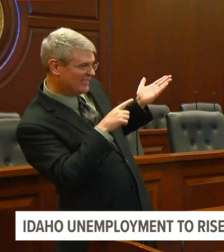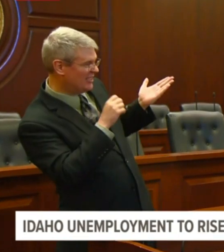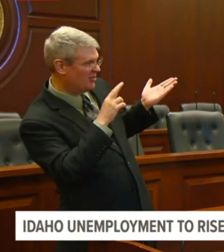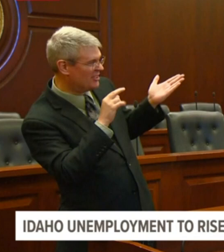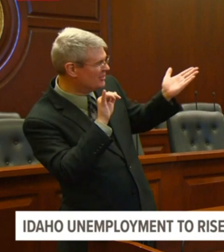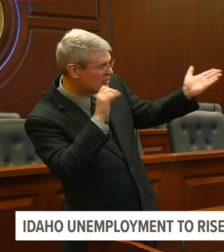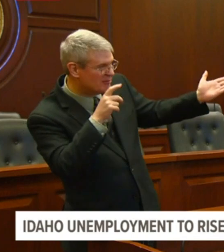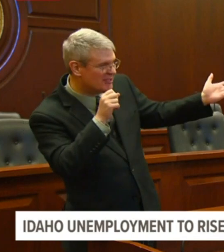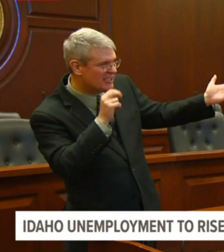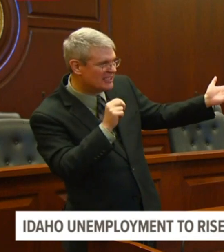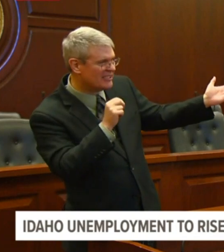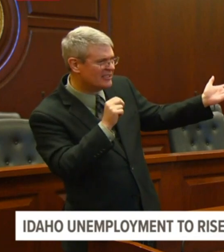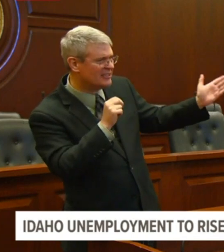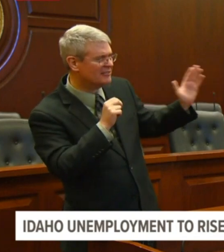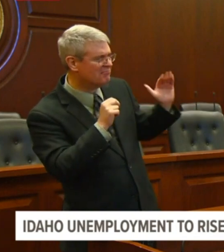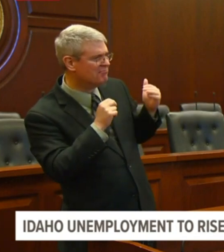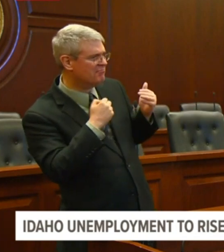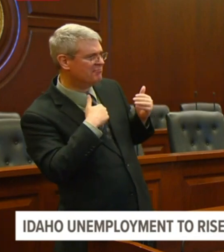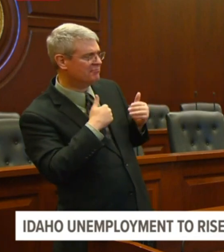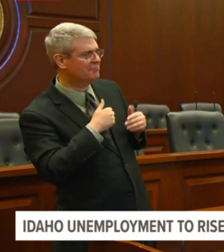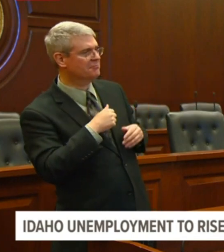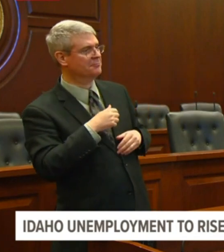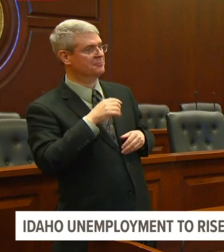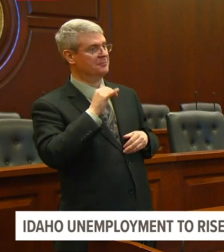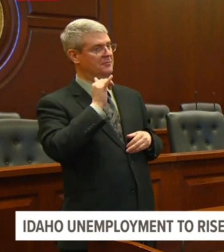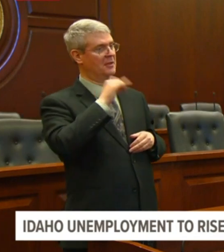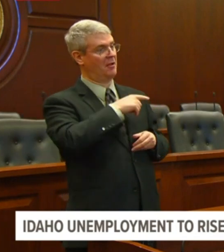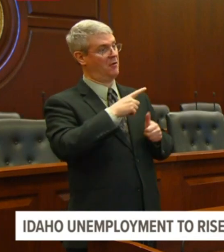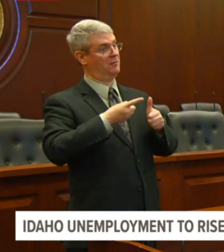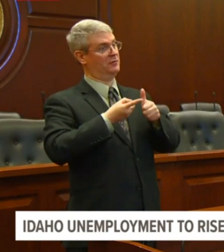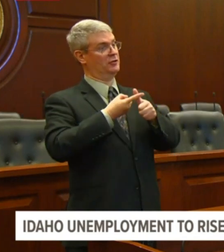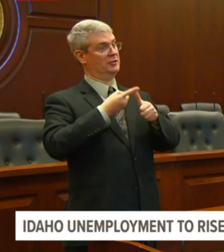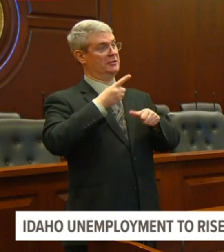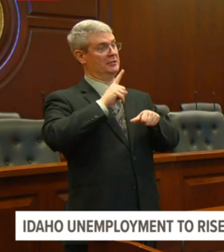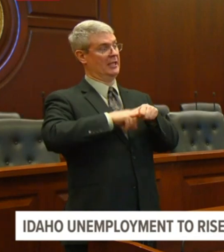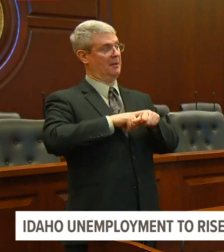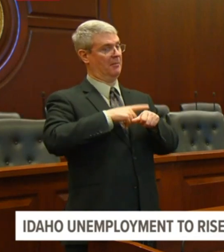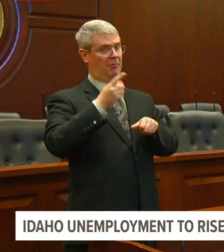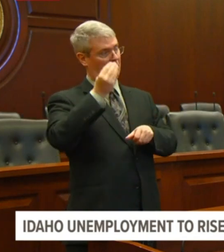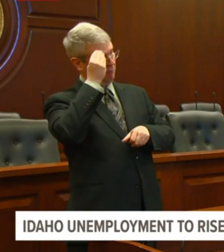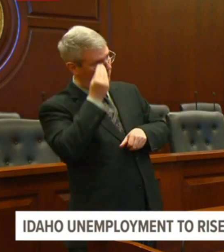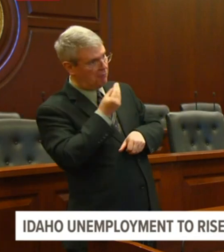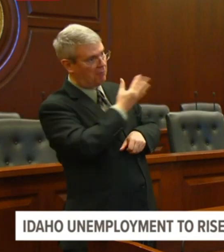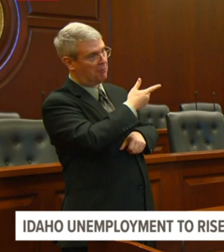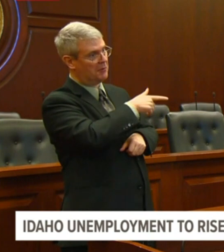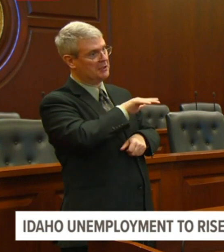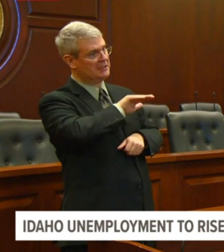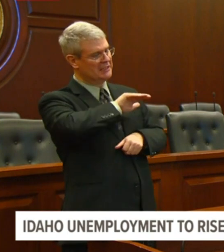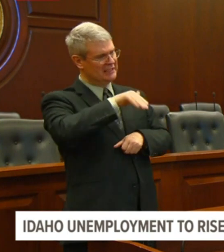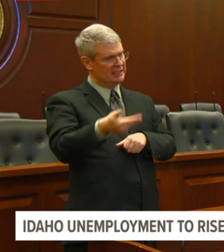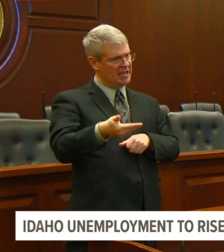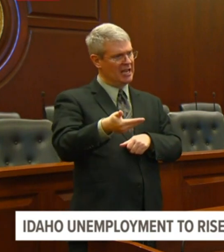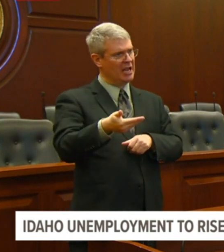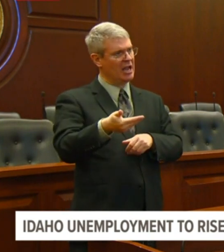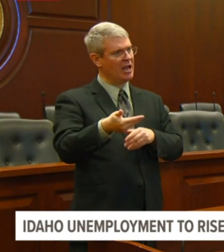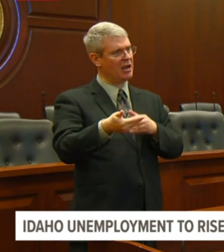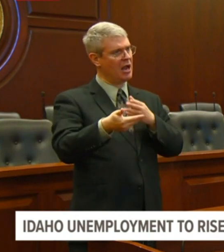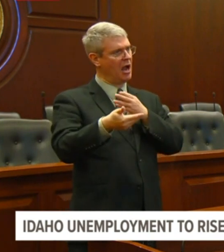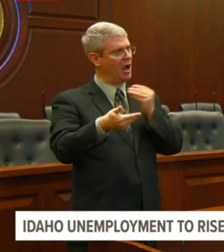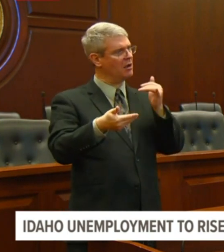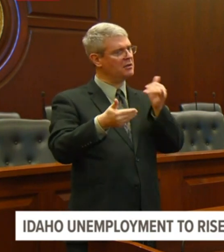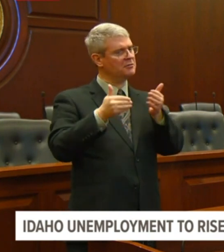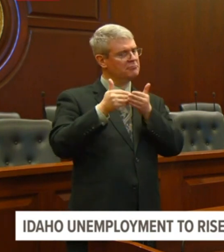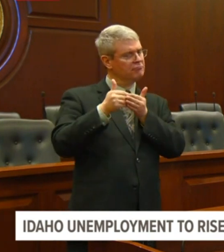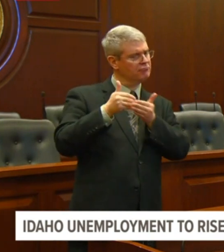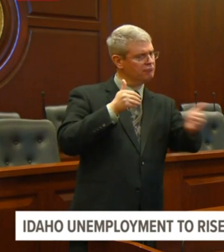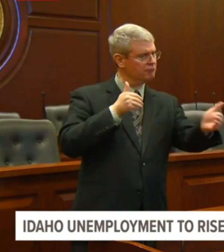COVID-19 related death in Idaho and how, and when will the media and public receive notification about COVID-19 related deaths from now